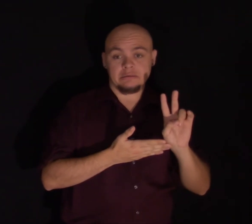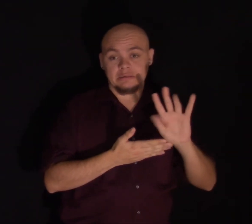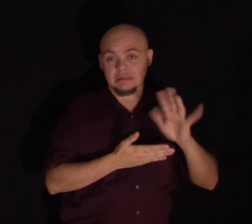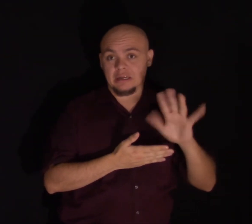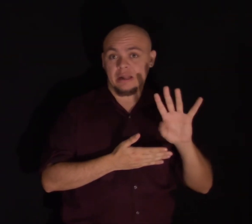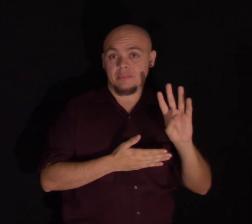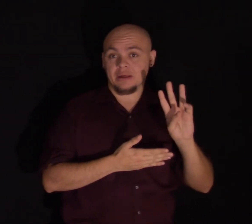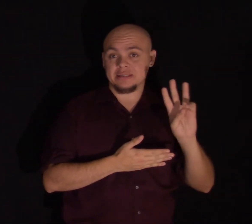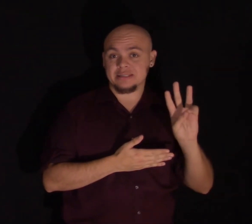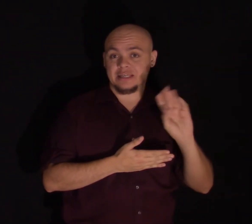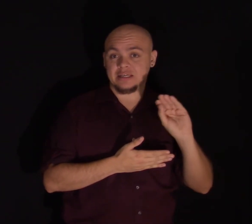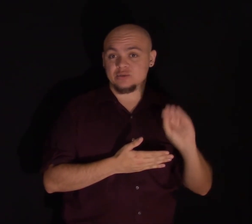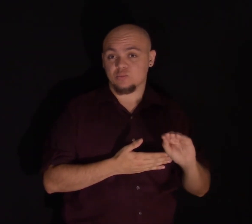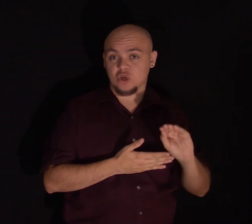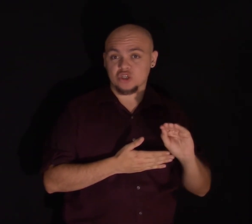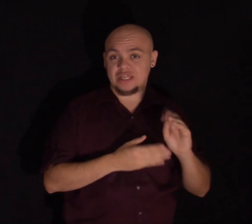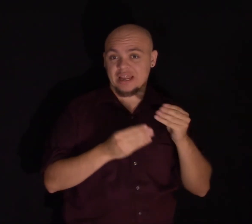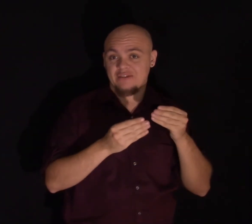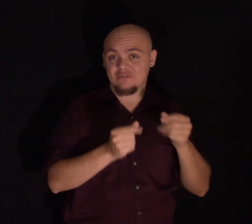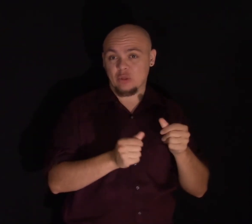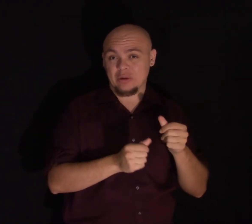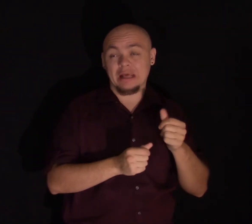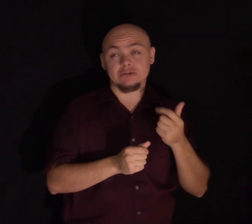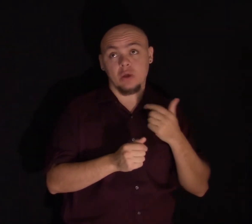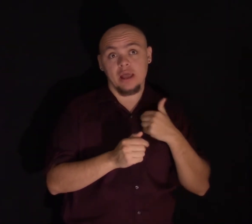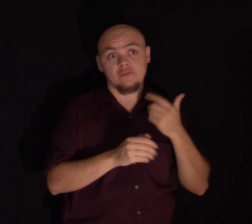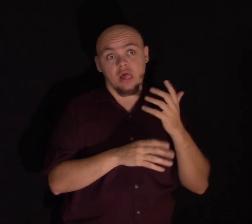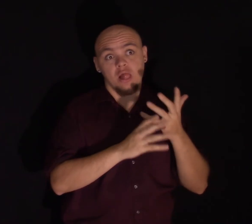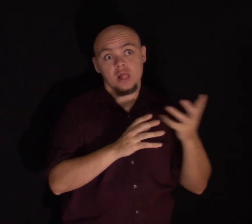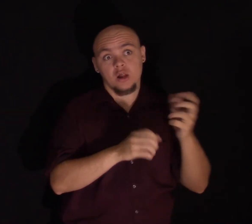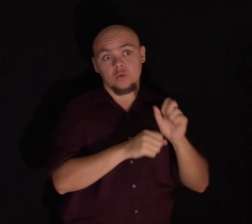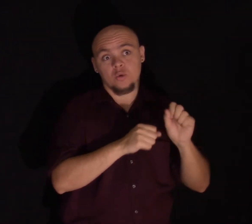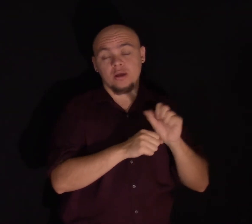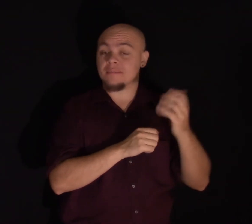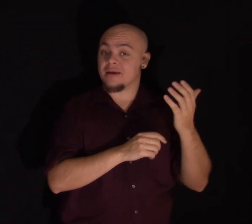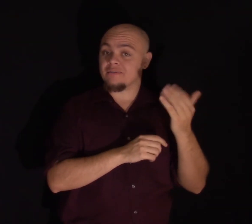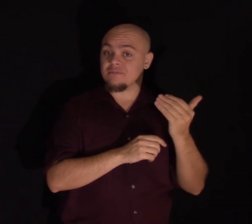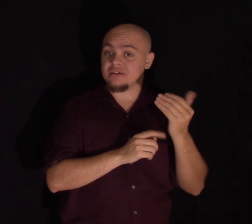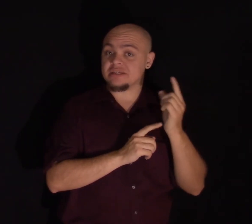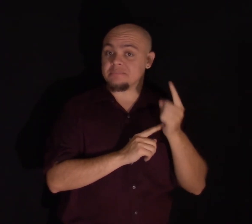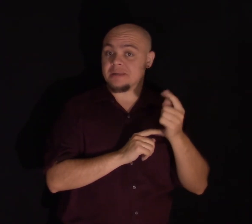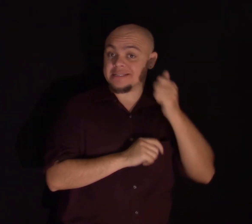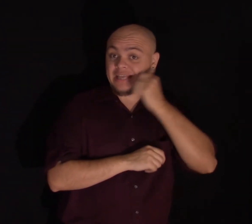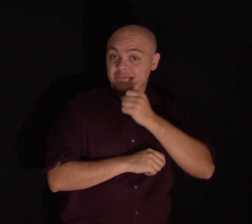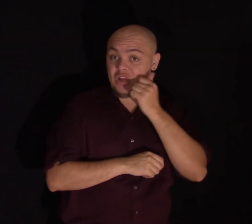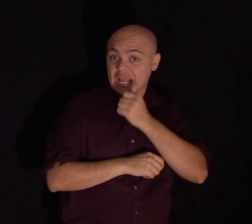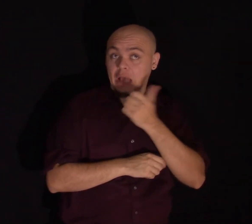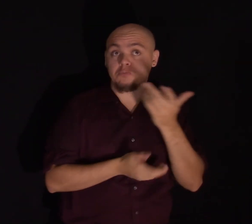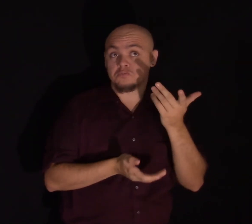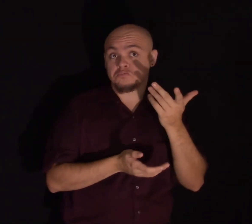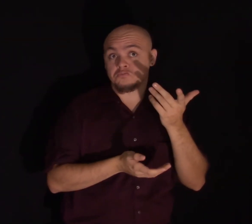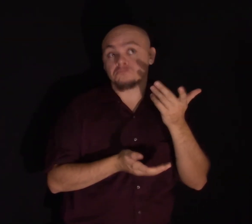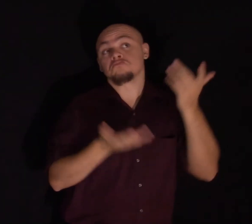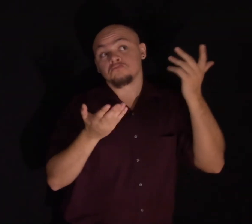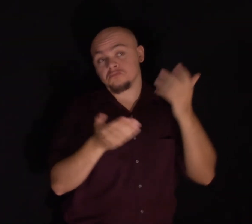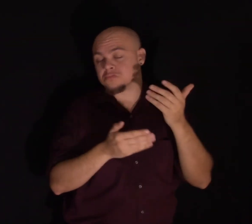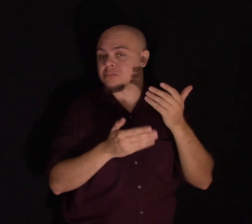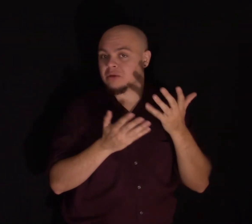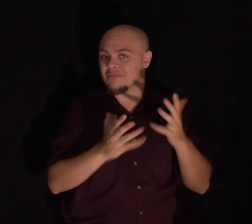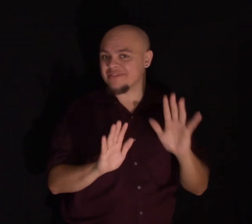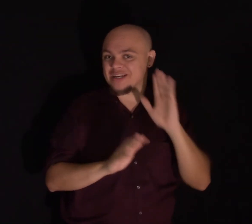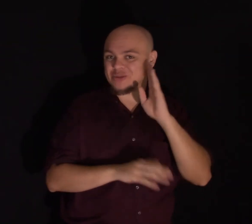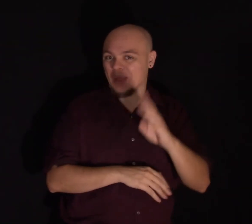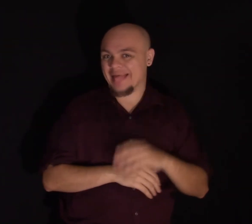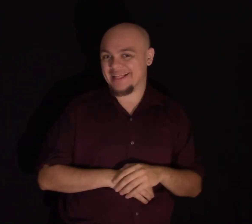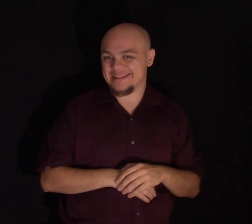fluent. I have a little way to go yet. But if I keep doing 15 minutes a day, well, hopefully, you know, here we go. So